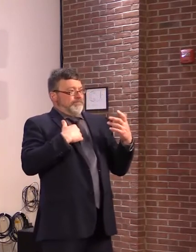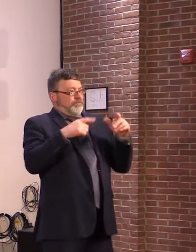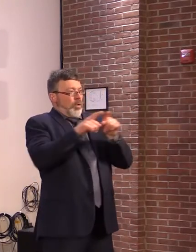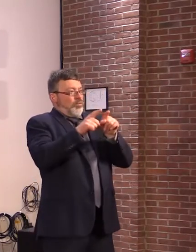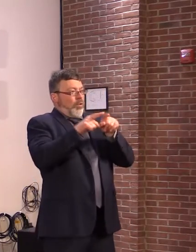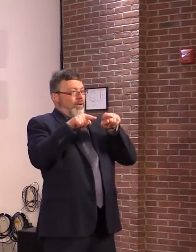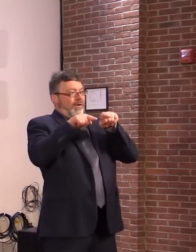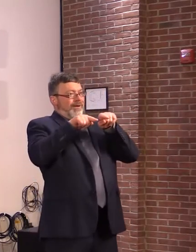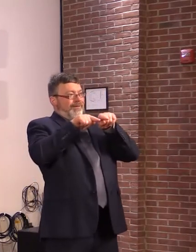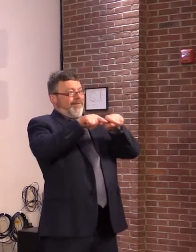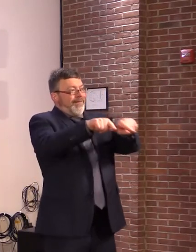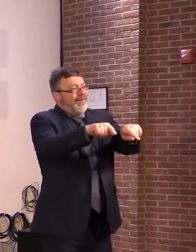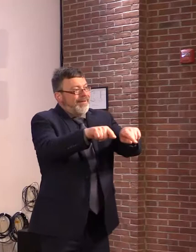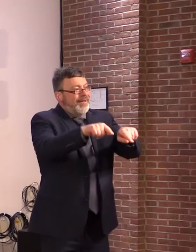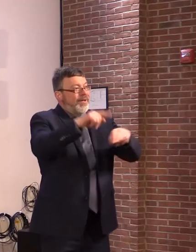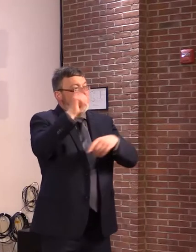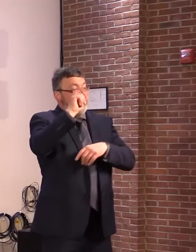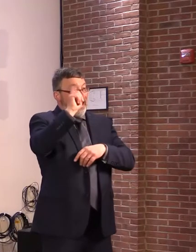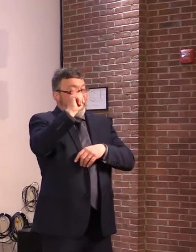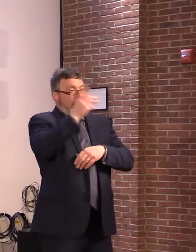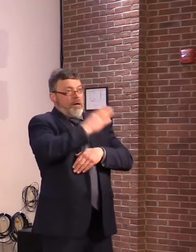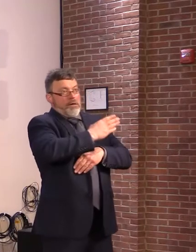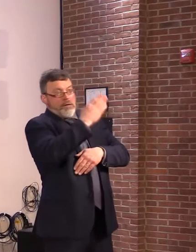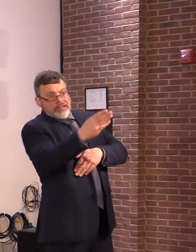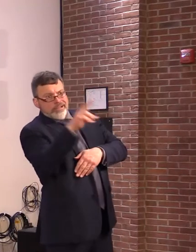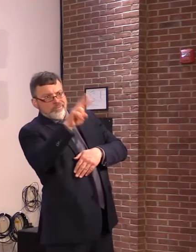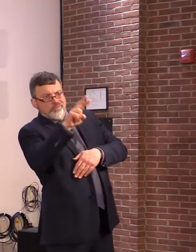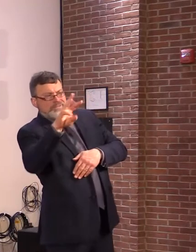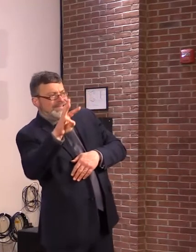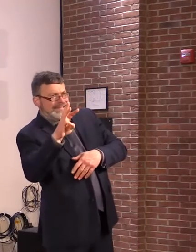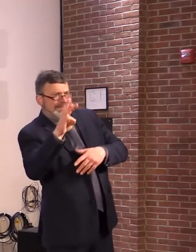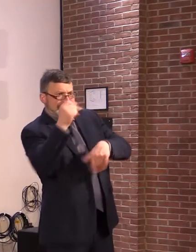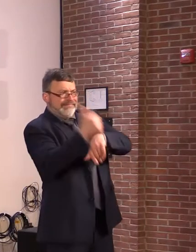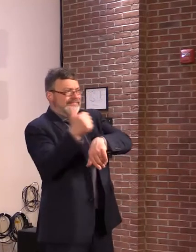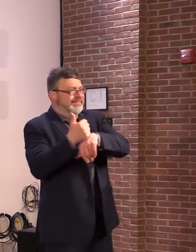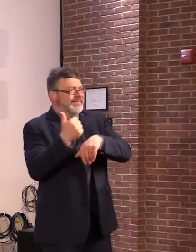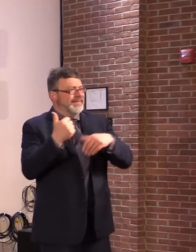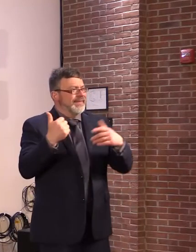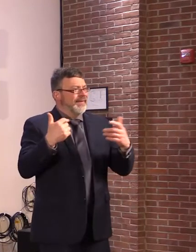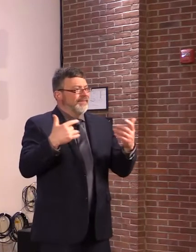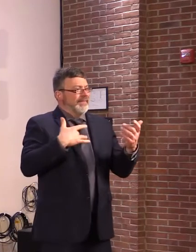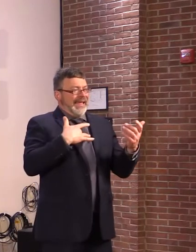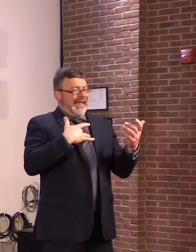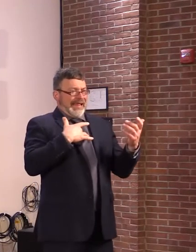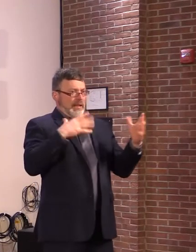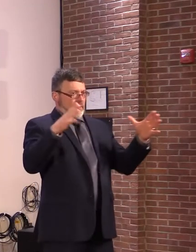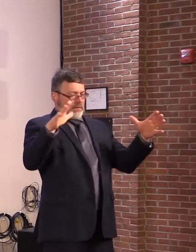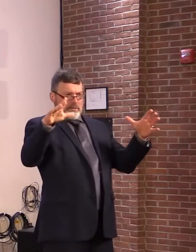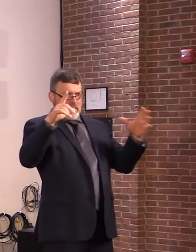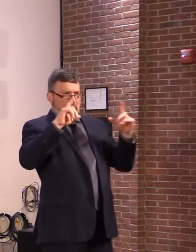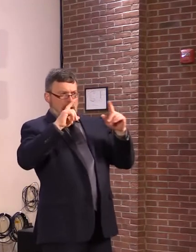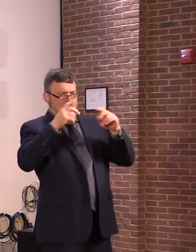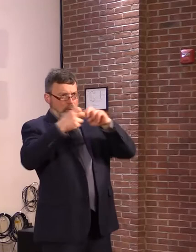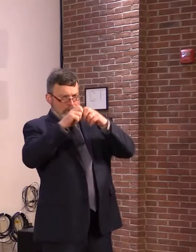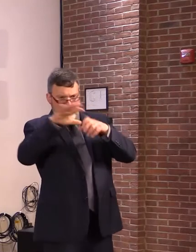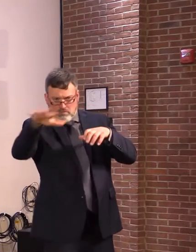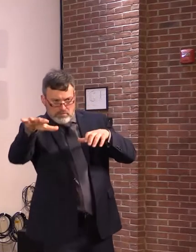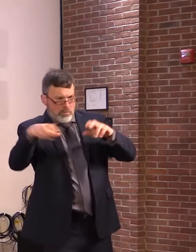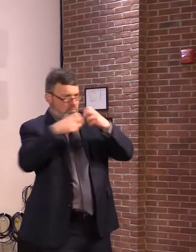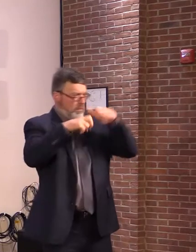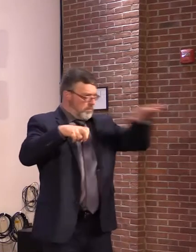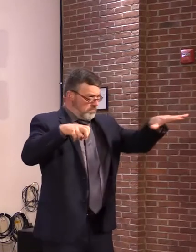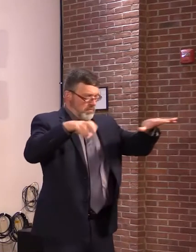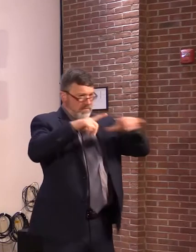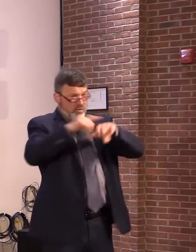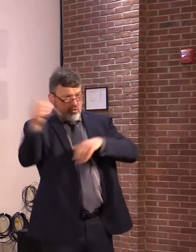are in S-226. Like the missing middle, like manufactured housing reform, like a pilot project